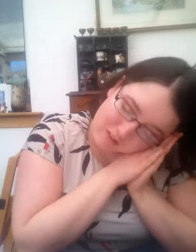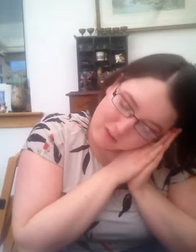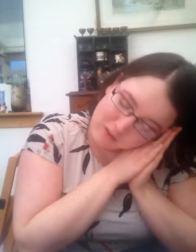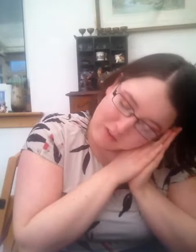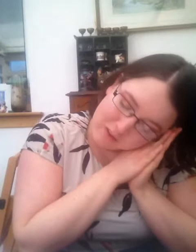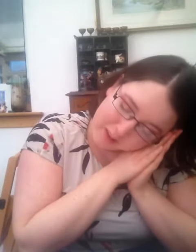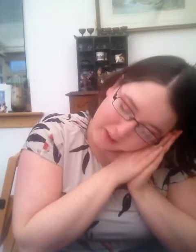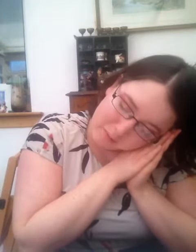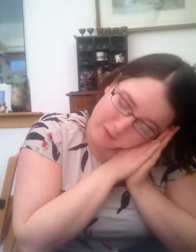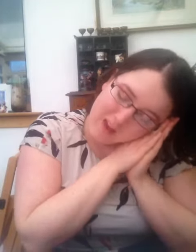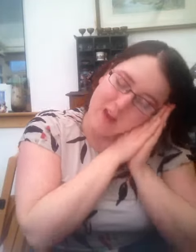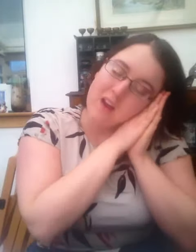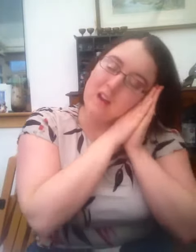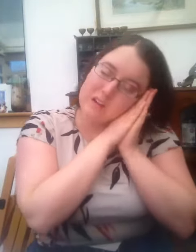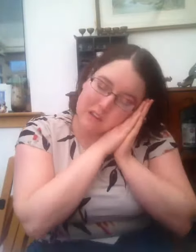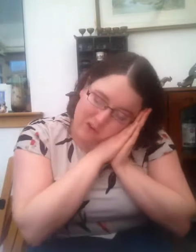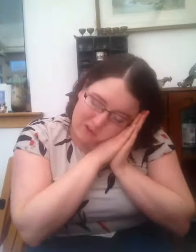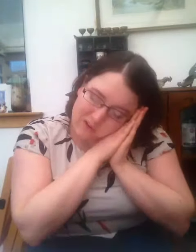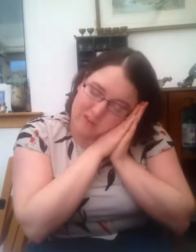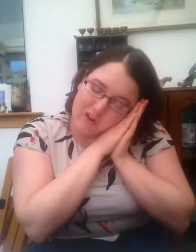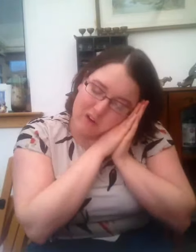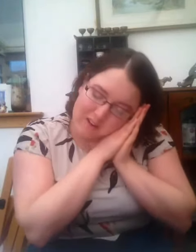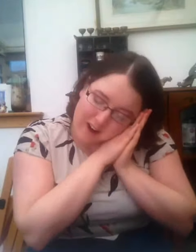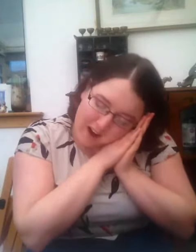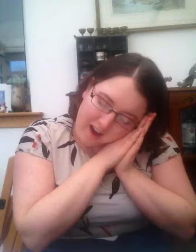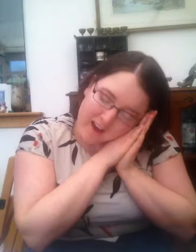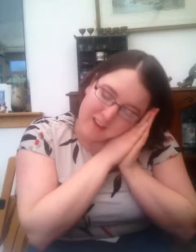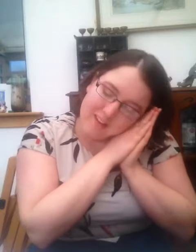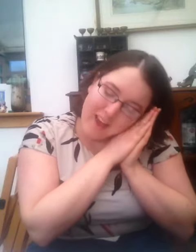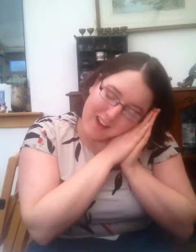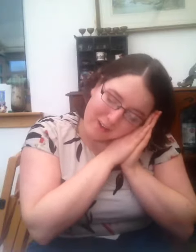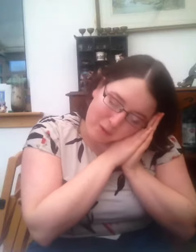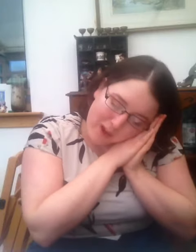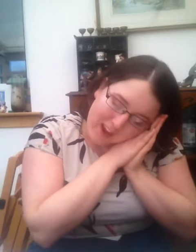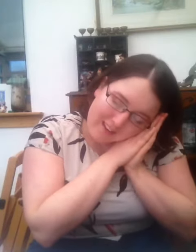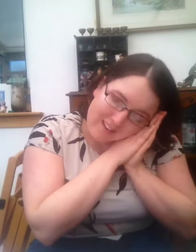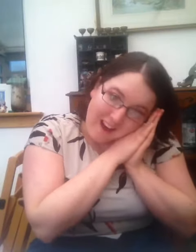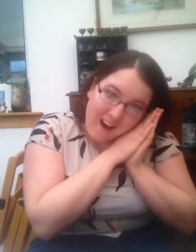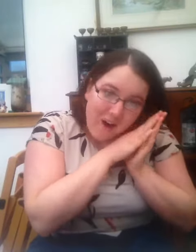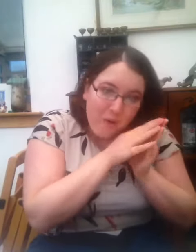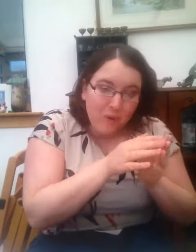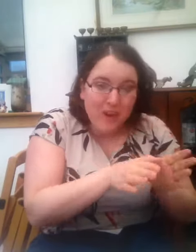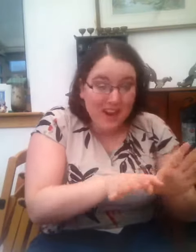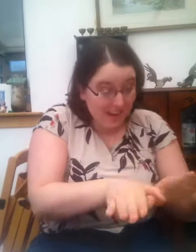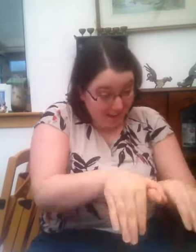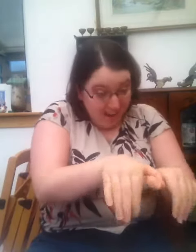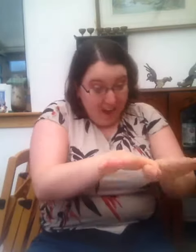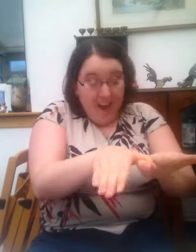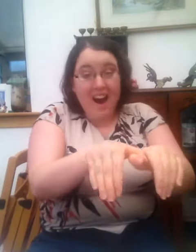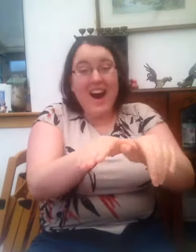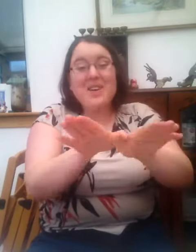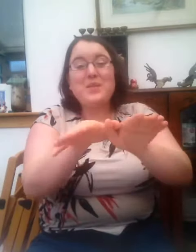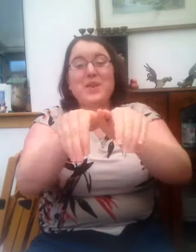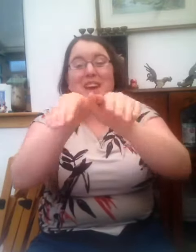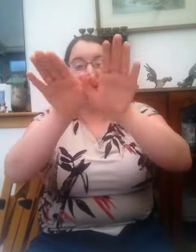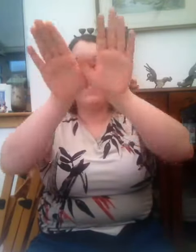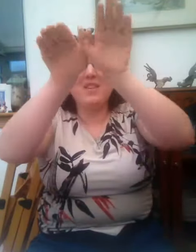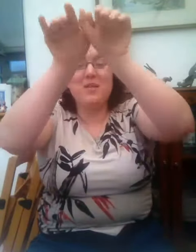little Reginald Close your eyes and wait a week. Up comes a